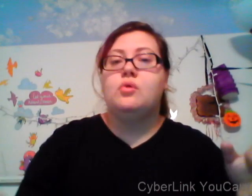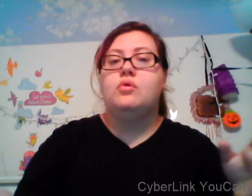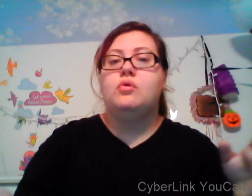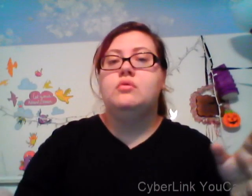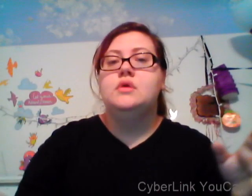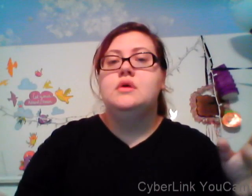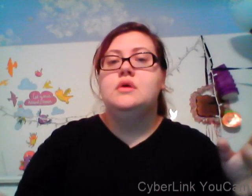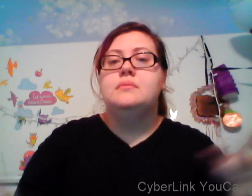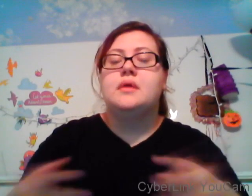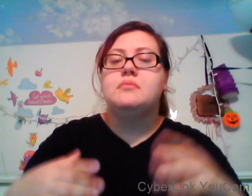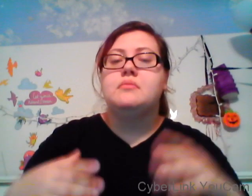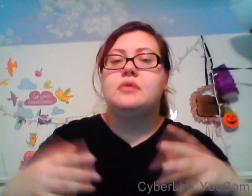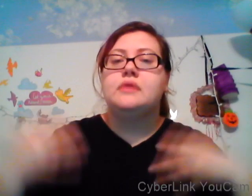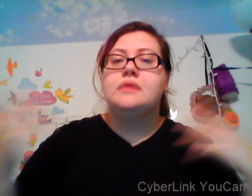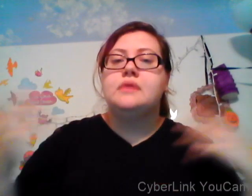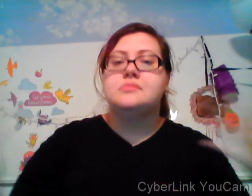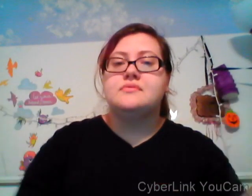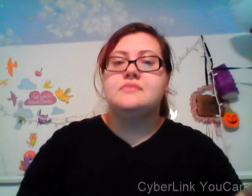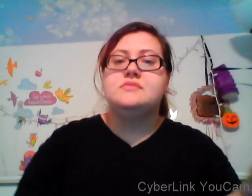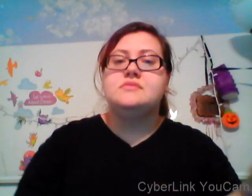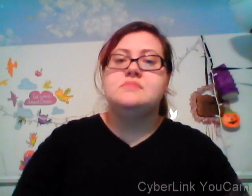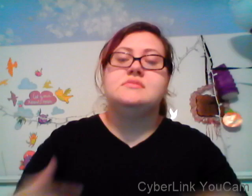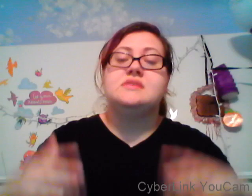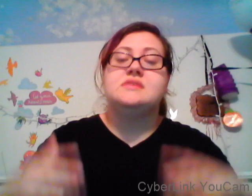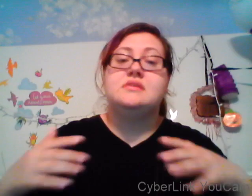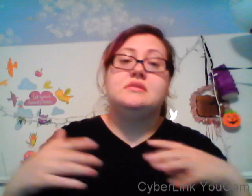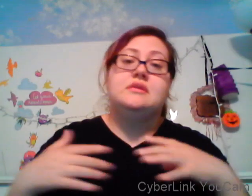and how practical this was